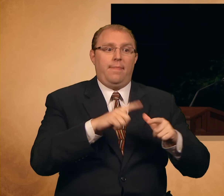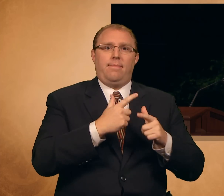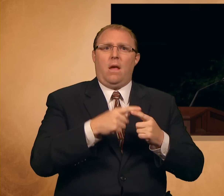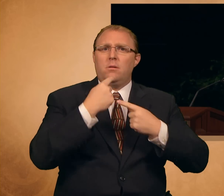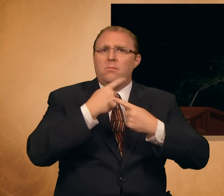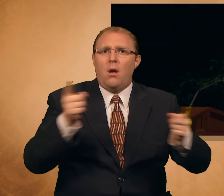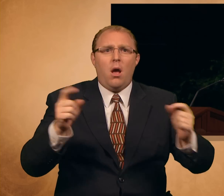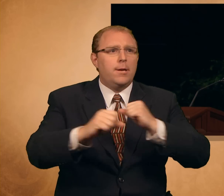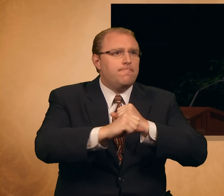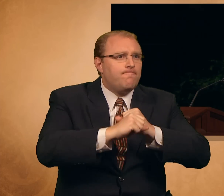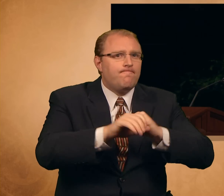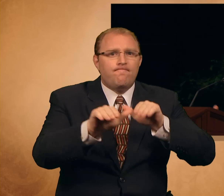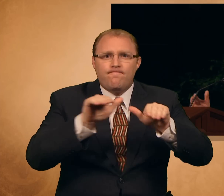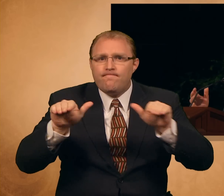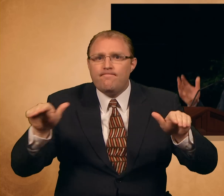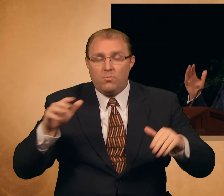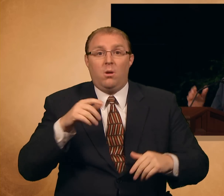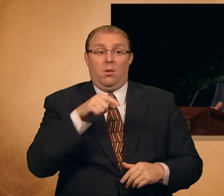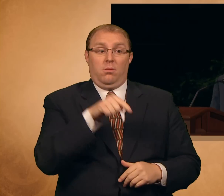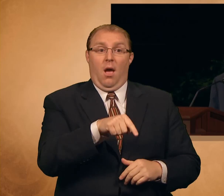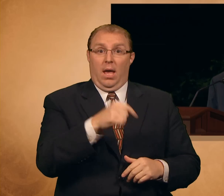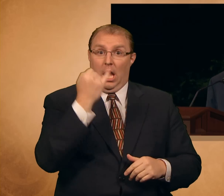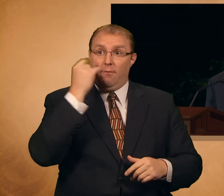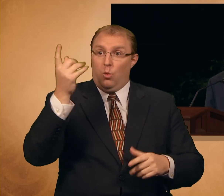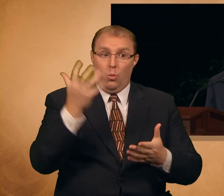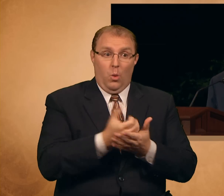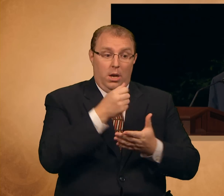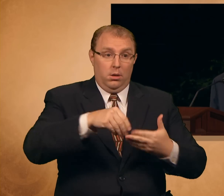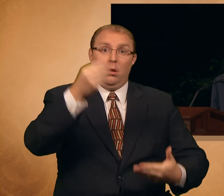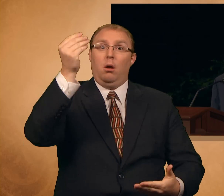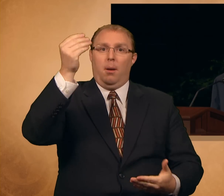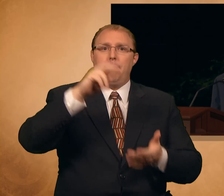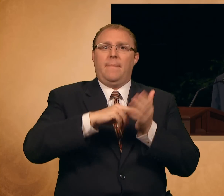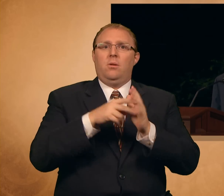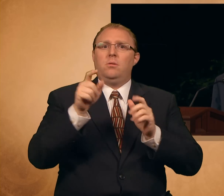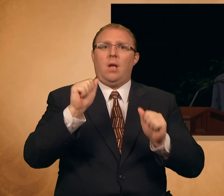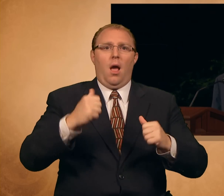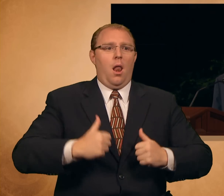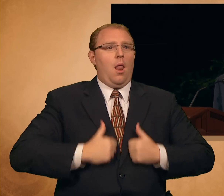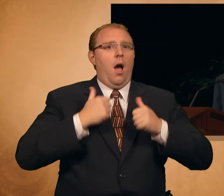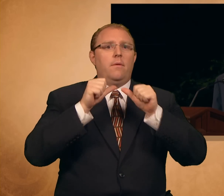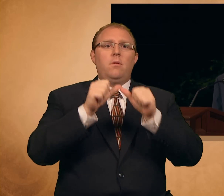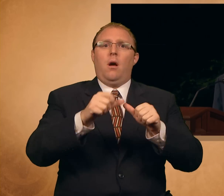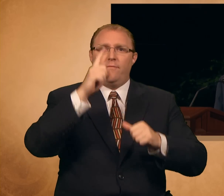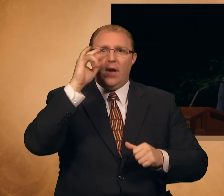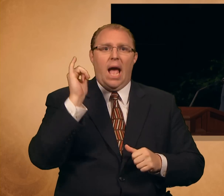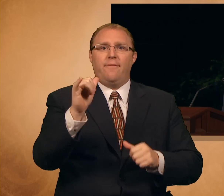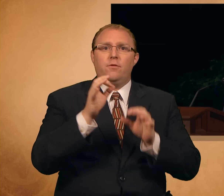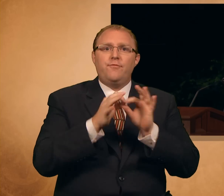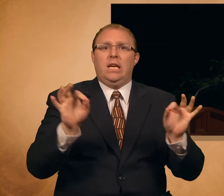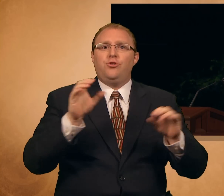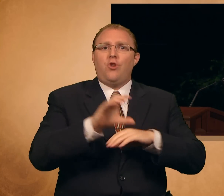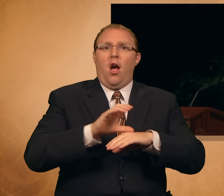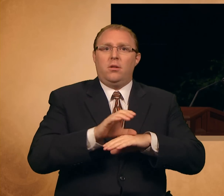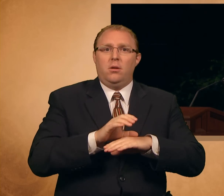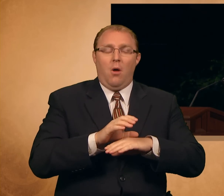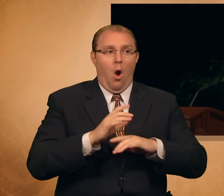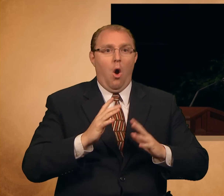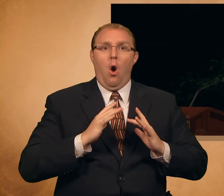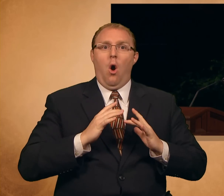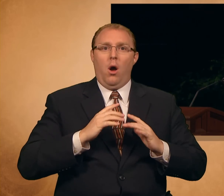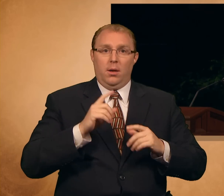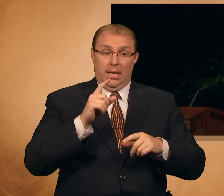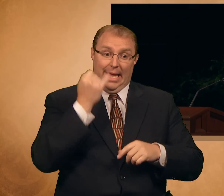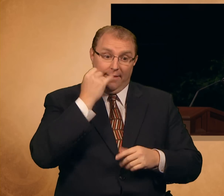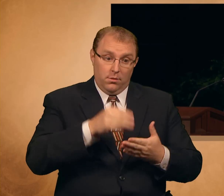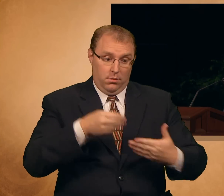a lifetime supply of chocolate. Written on each golden ticket is this message. Greetings to you,